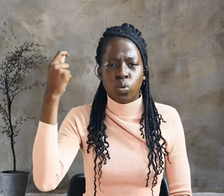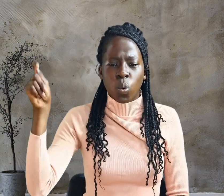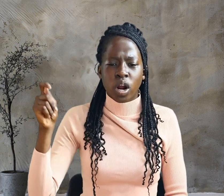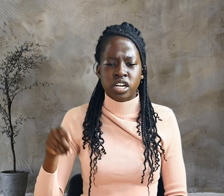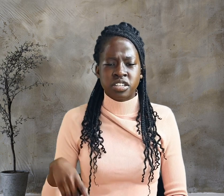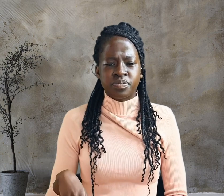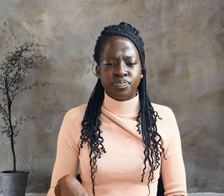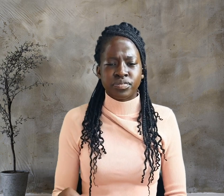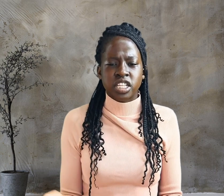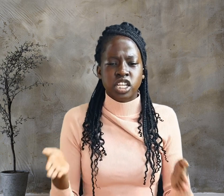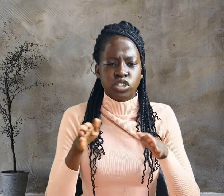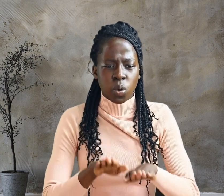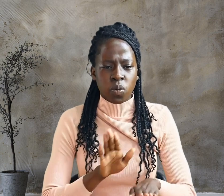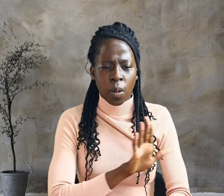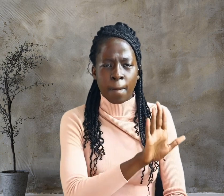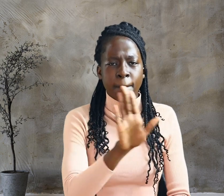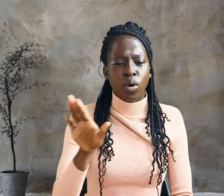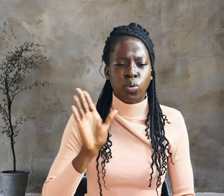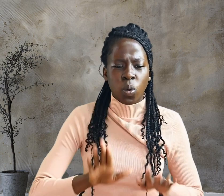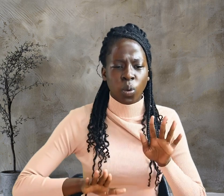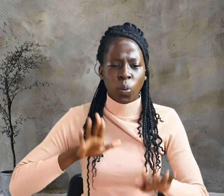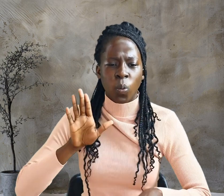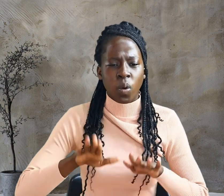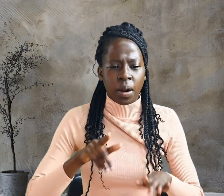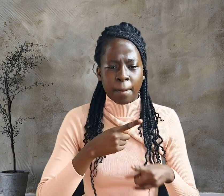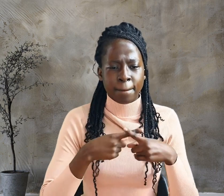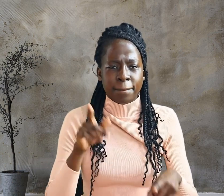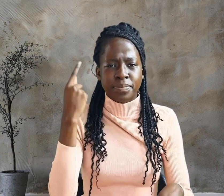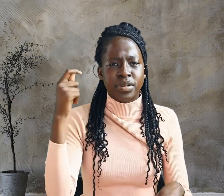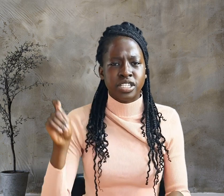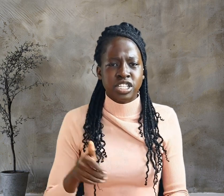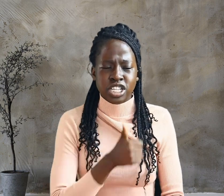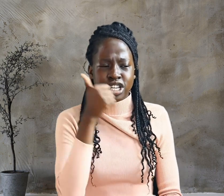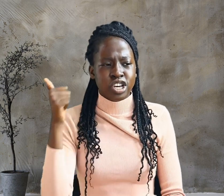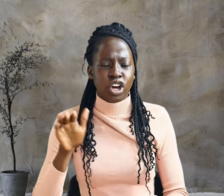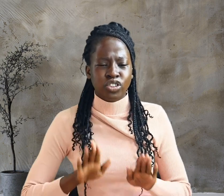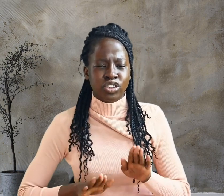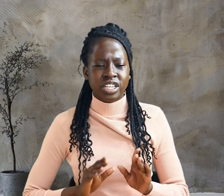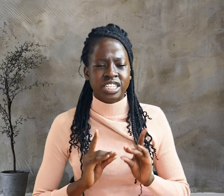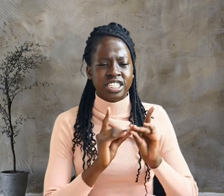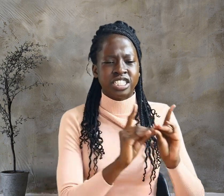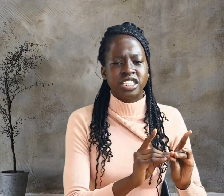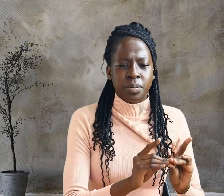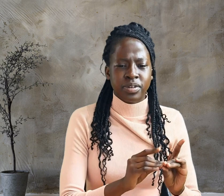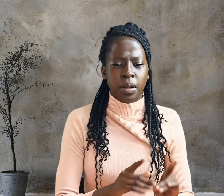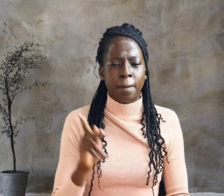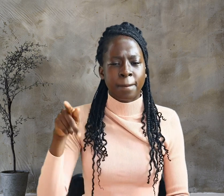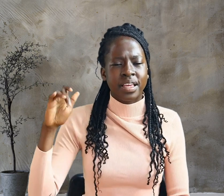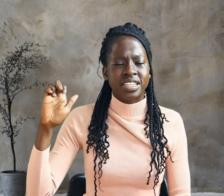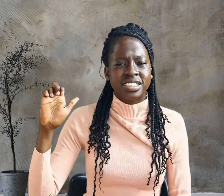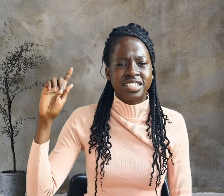running, but the other disciple outran Peter and reached the tomb first.